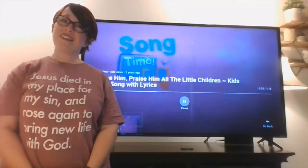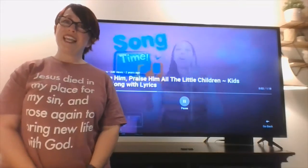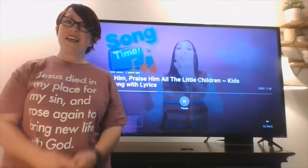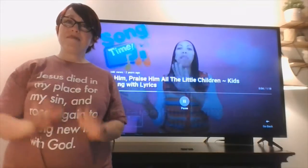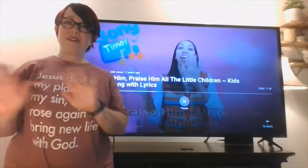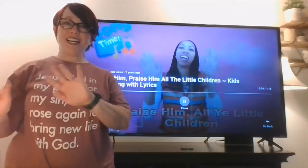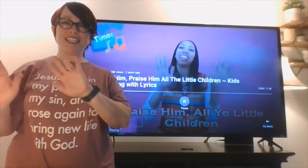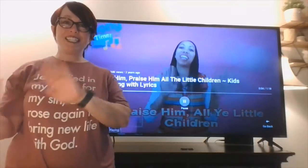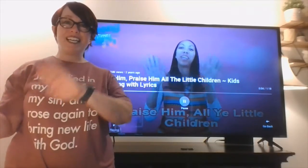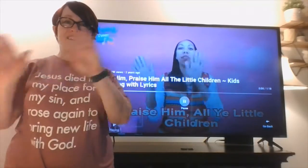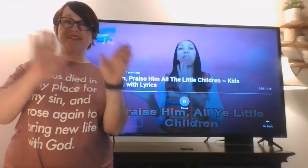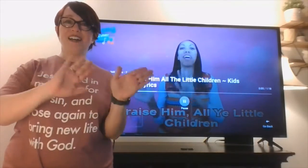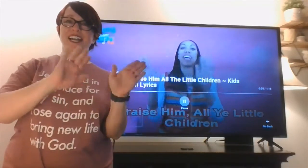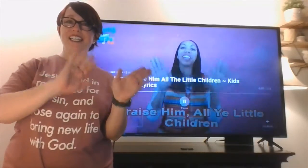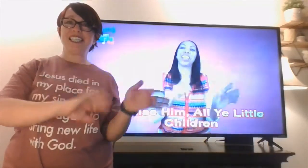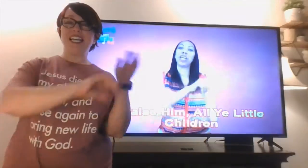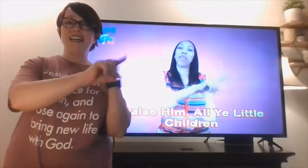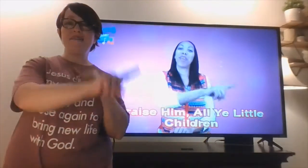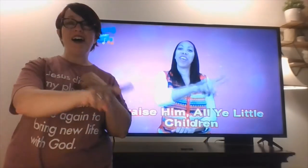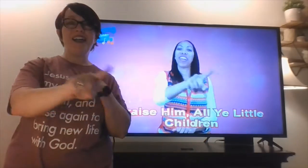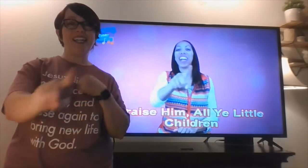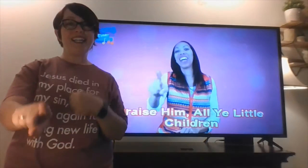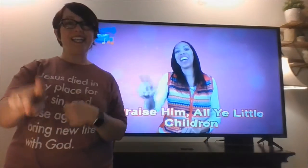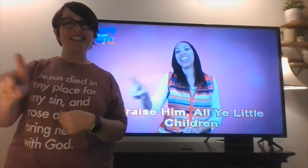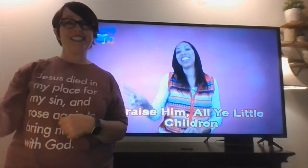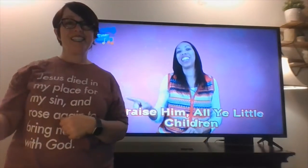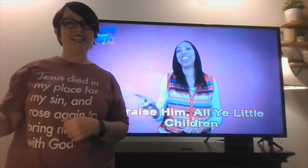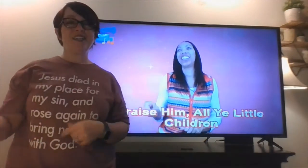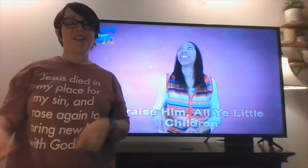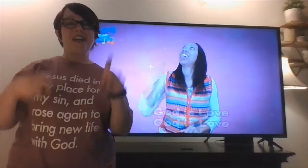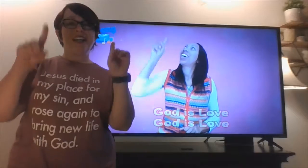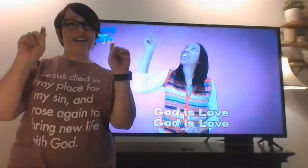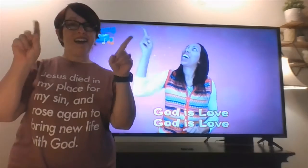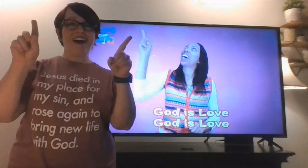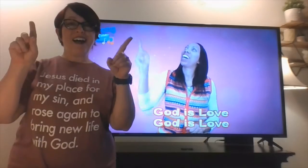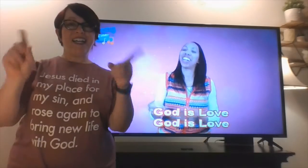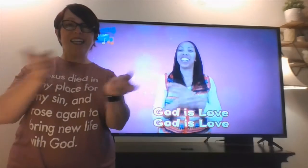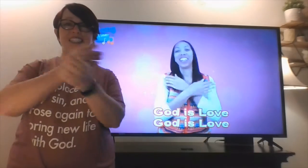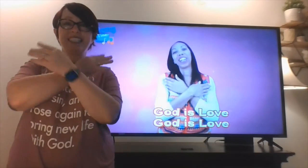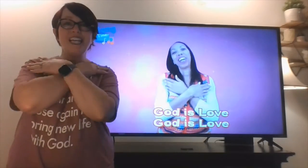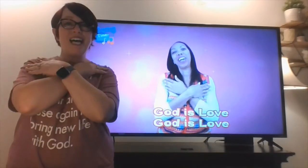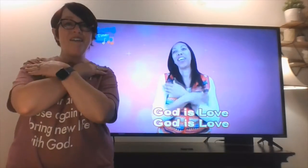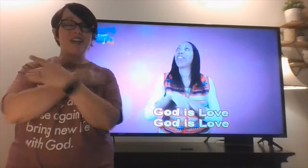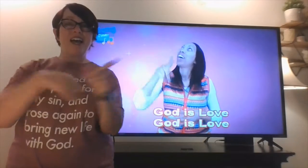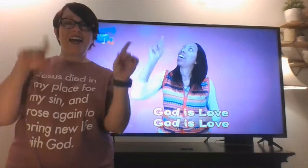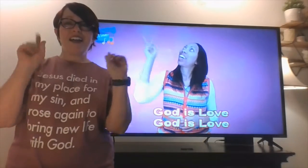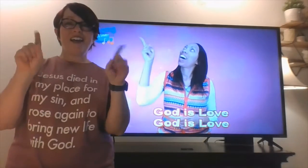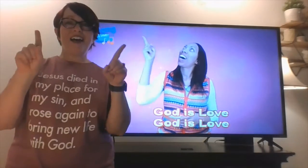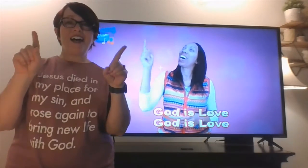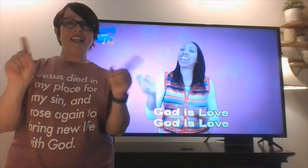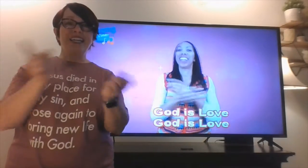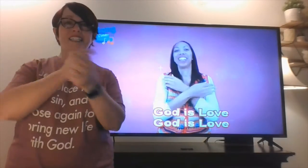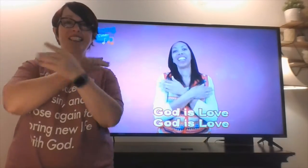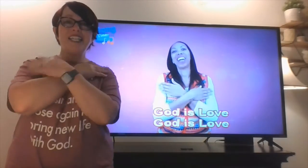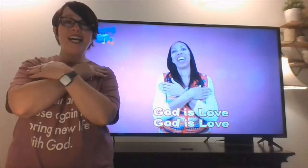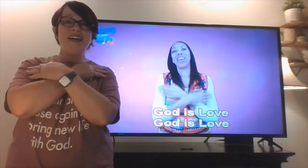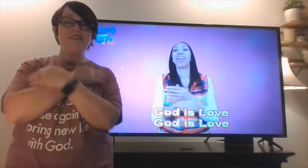Praise Him, praise Him, all ye little children God is love, God is love